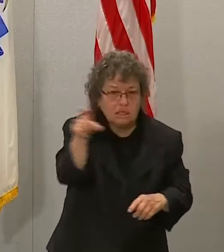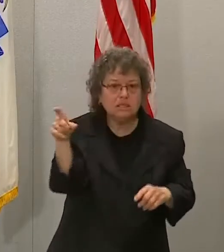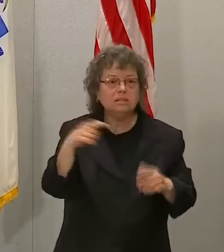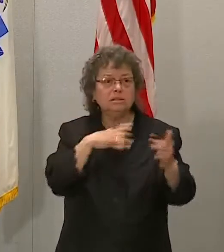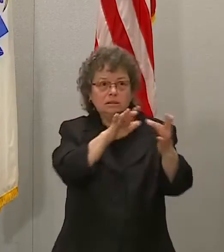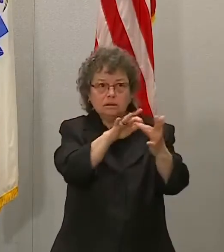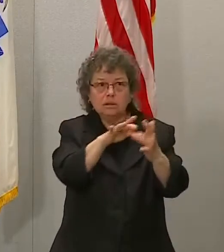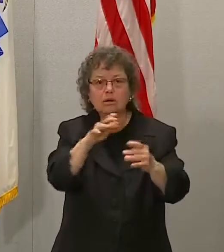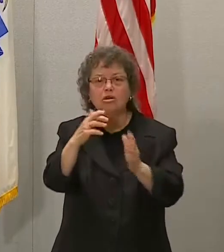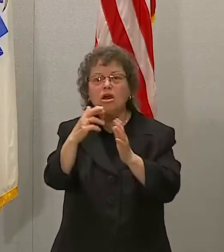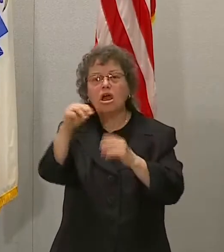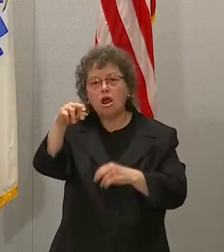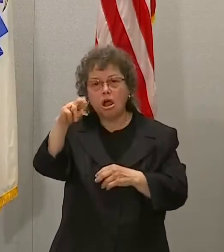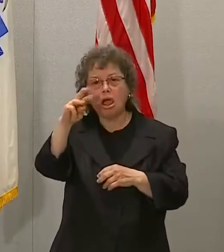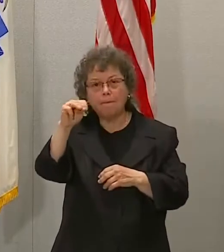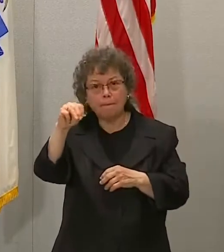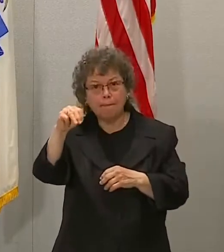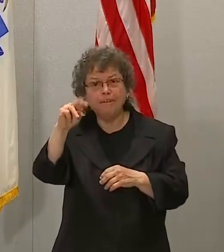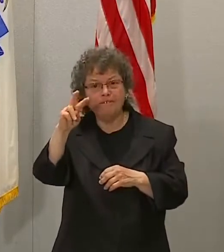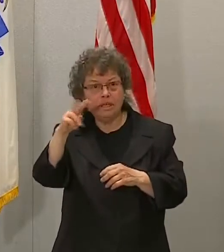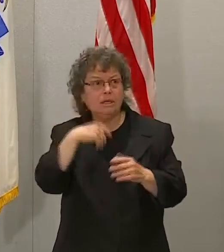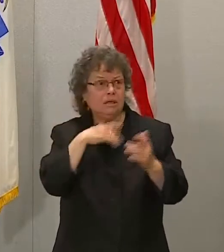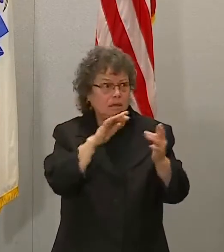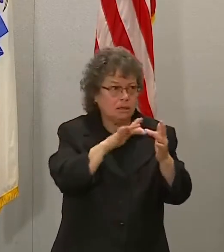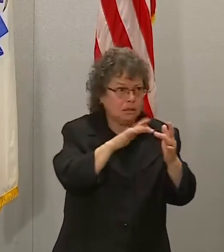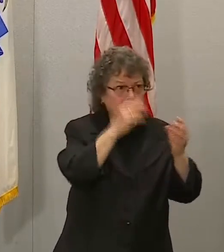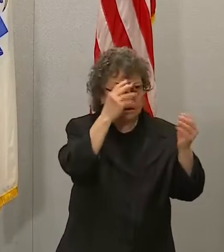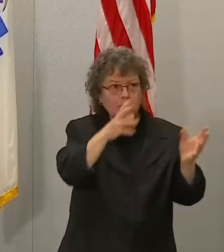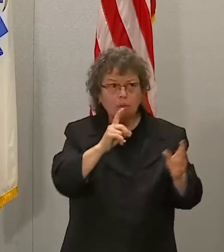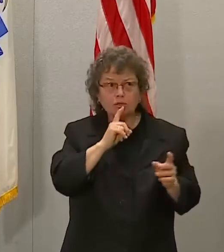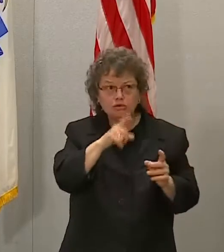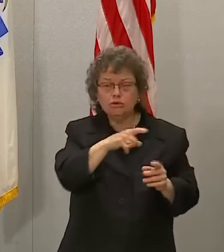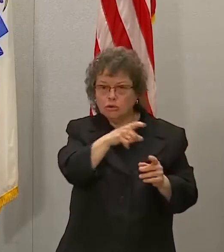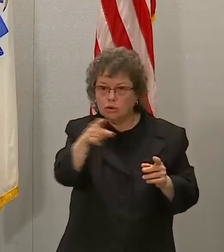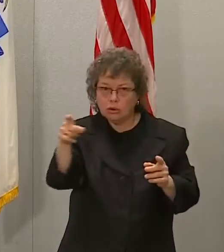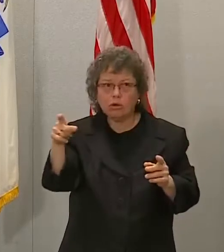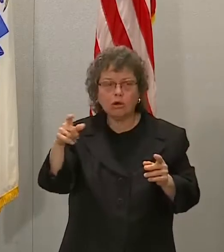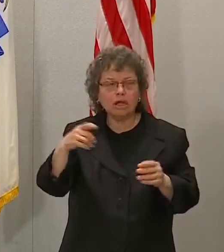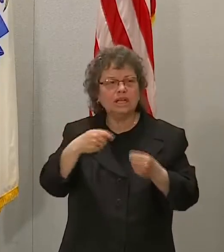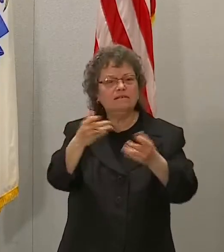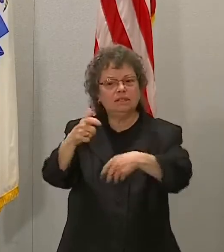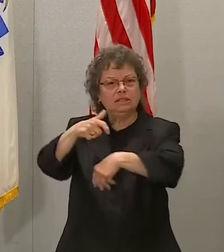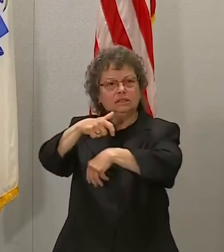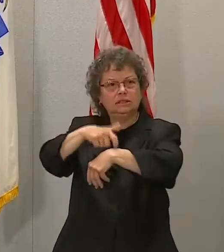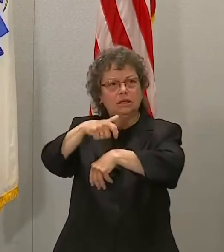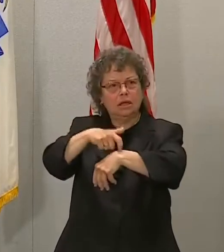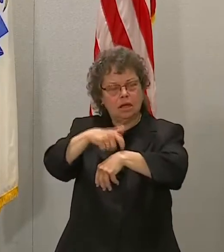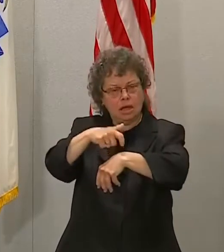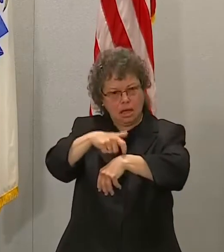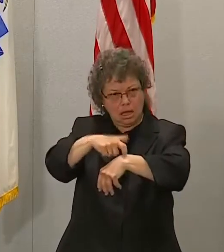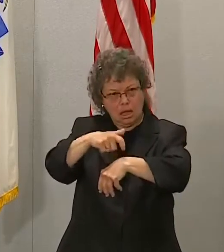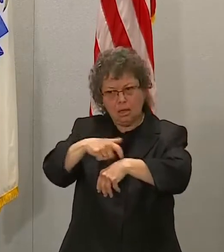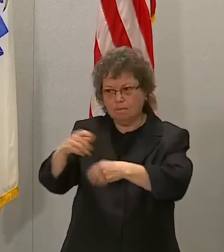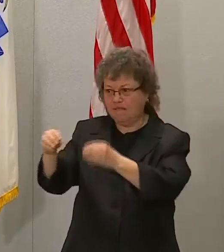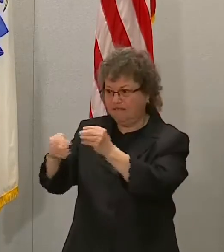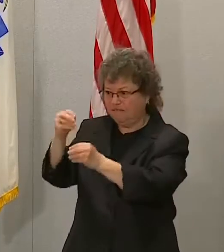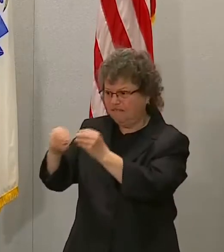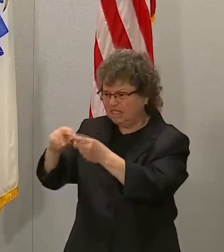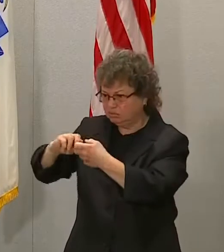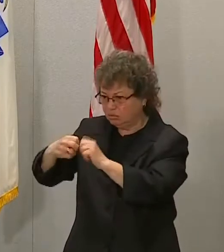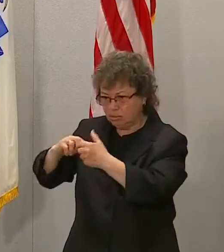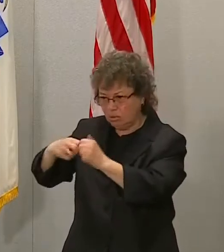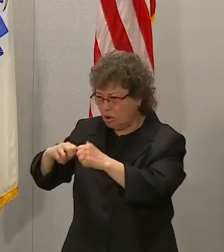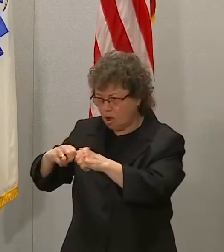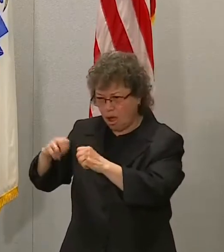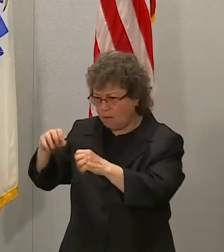folks at the registry, we're going to make sure that people have the opportunity and the window to actually get their car inspected